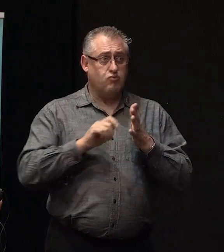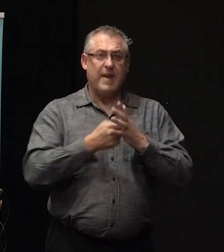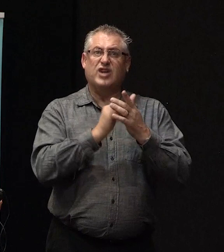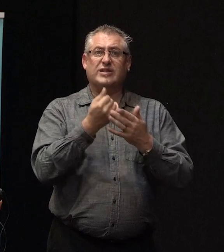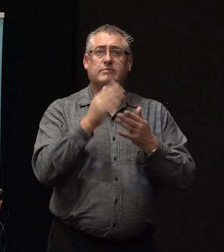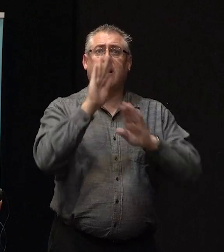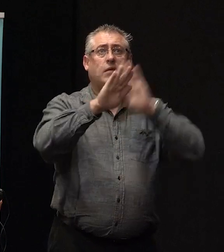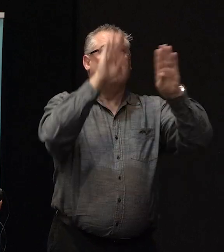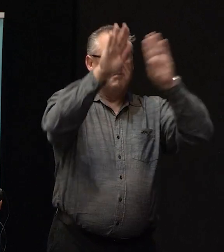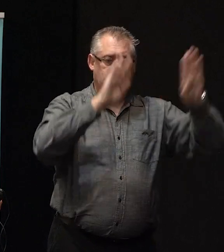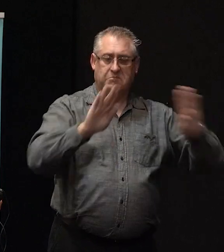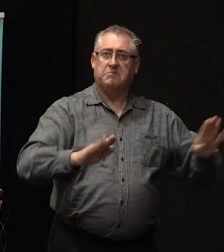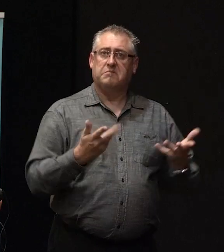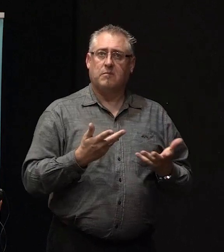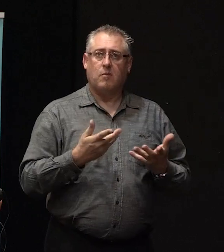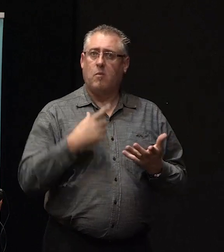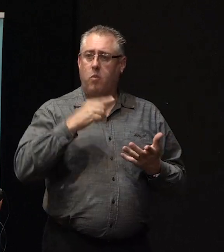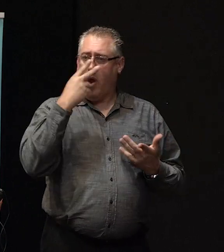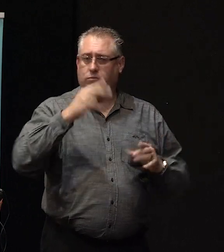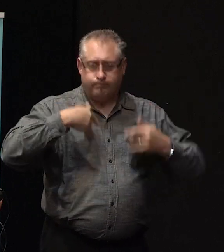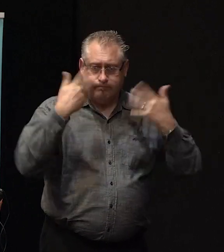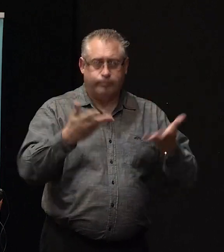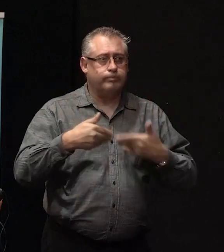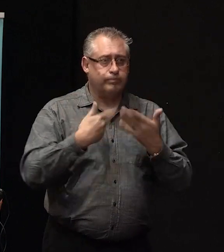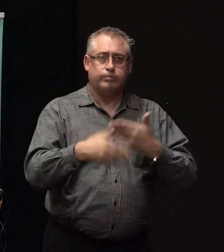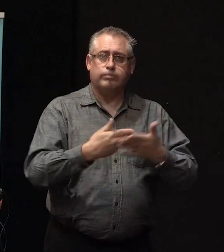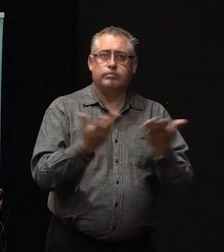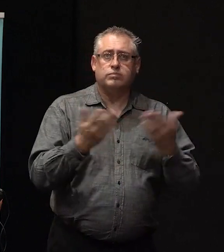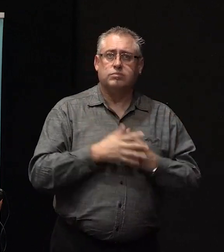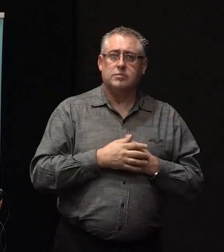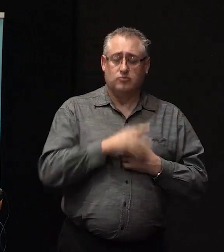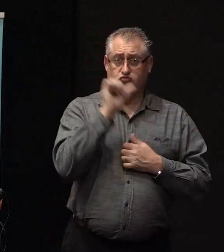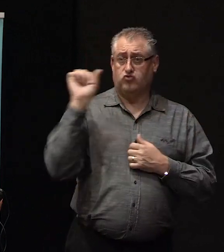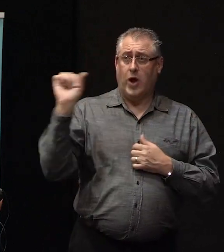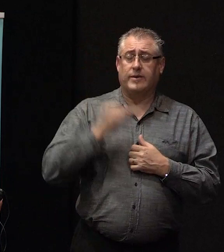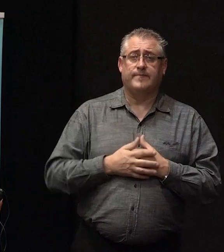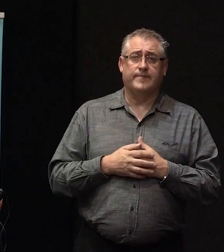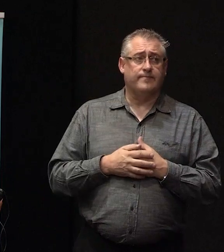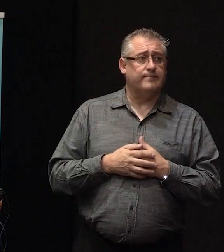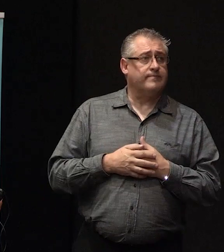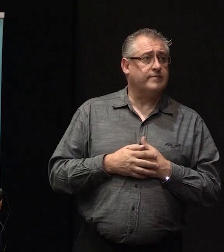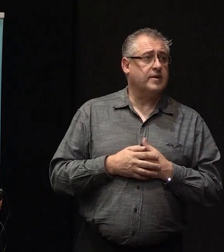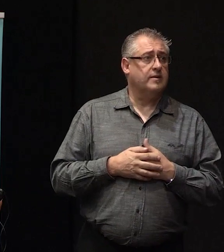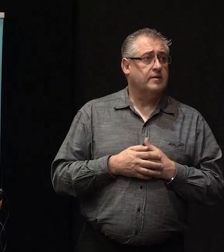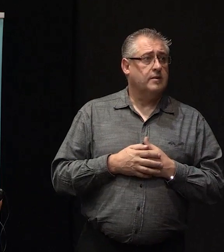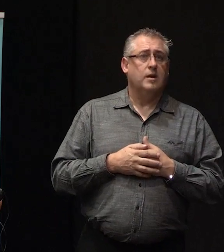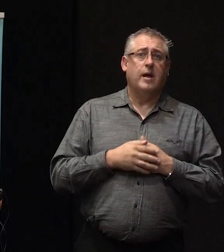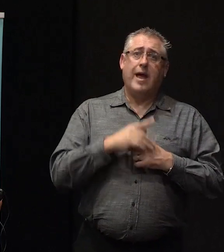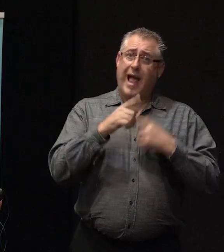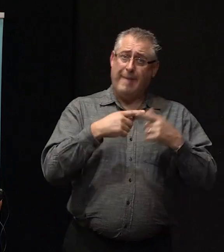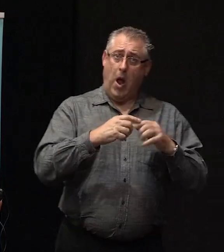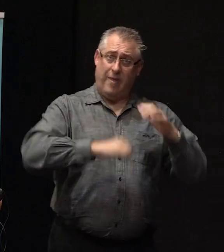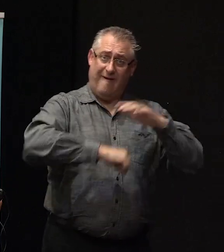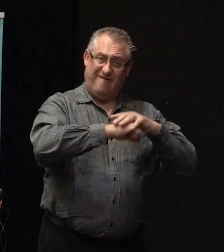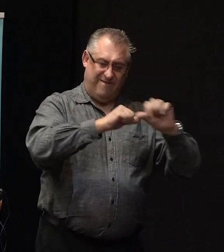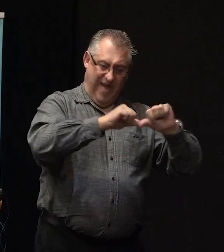cladding. There's no much more than that. Why can't you get on with it pretty quickly? Exactly. Right. With regards to the foundations, at this